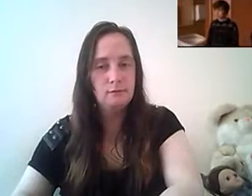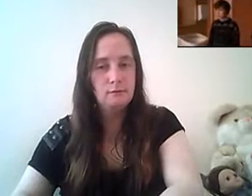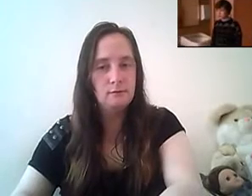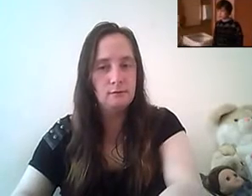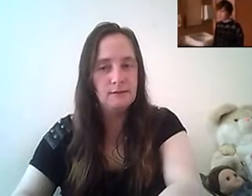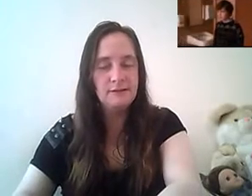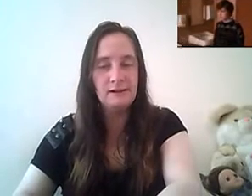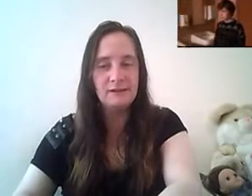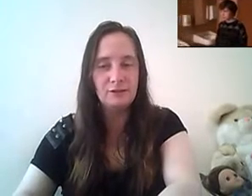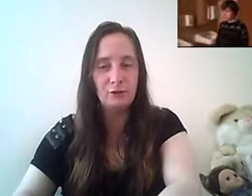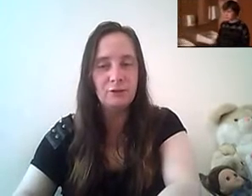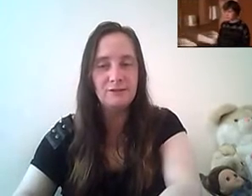he's in the lassies toilets